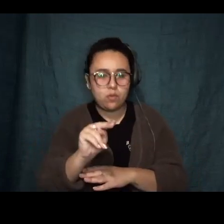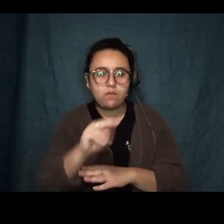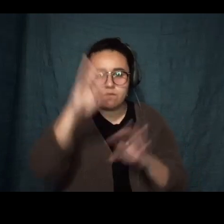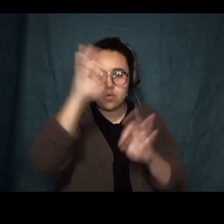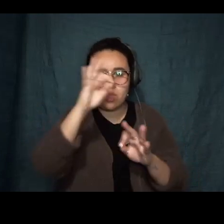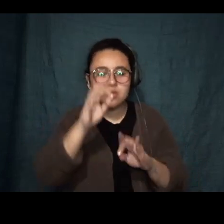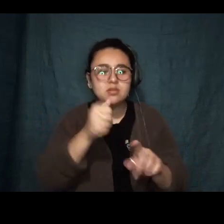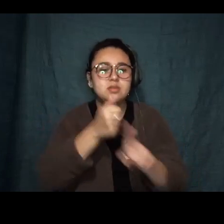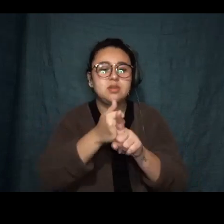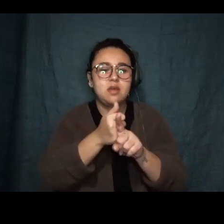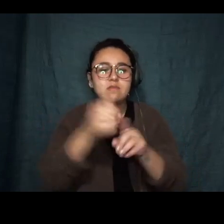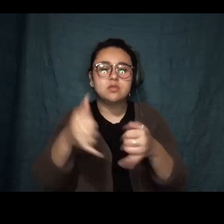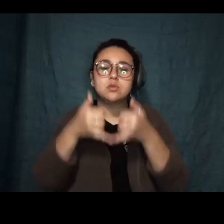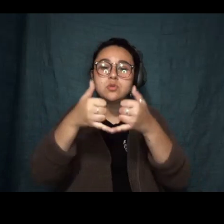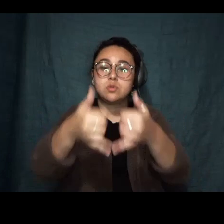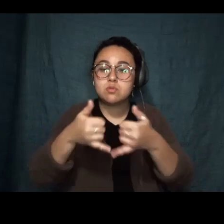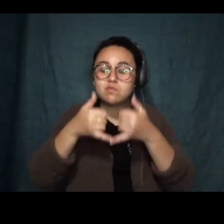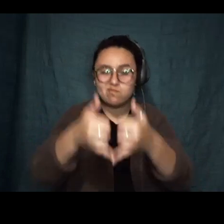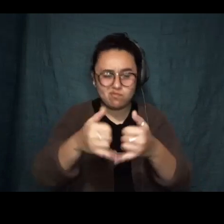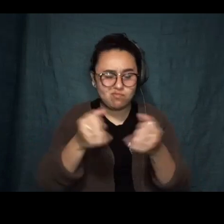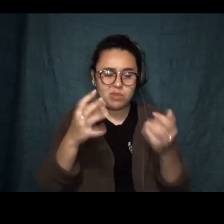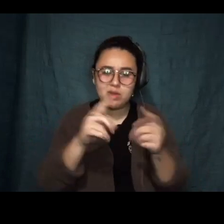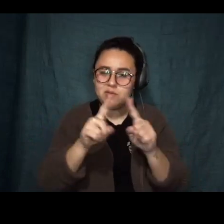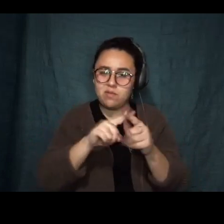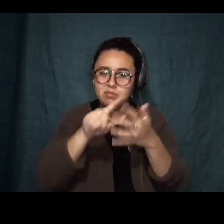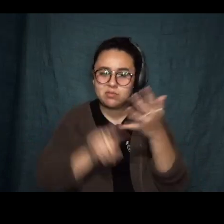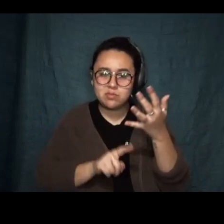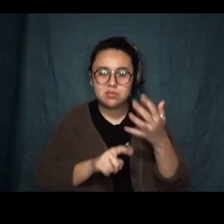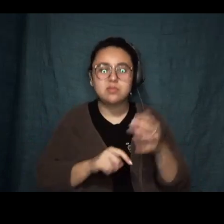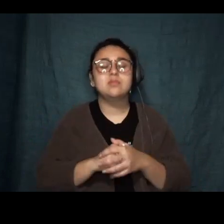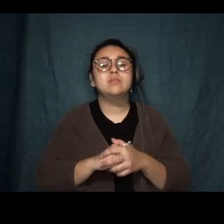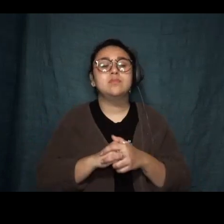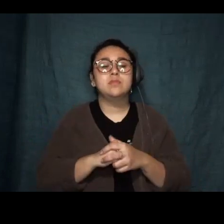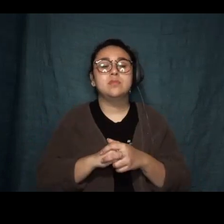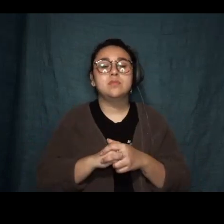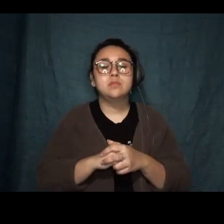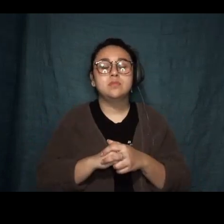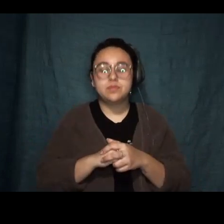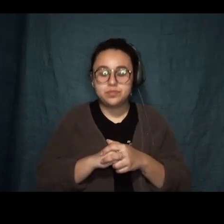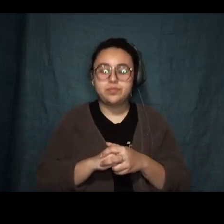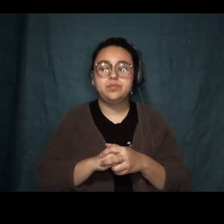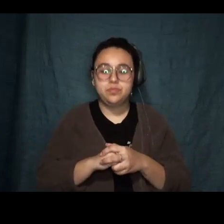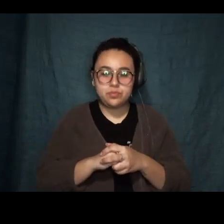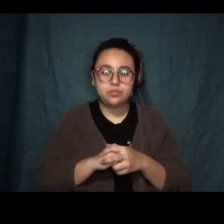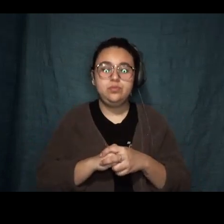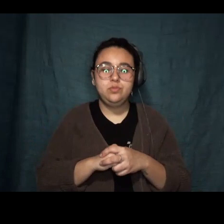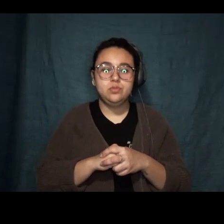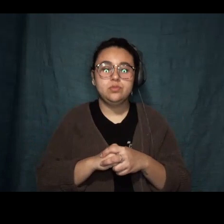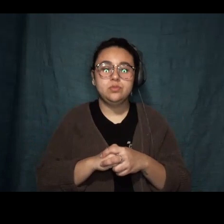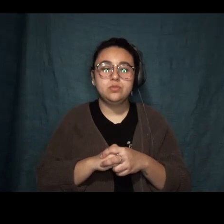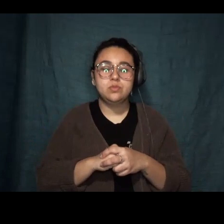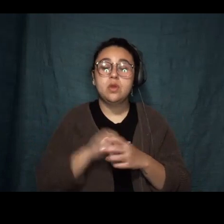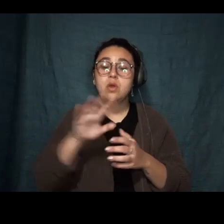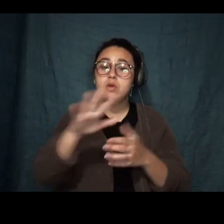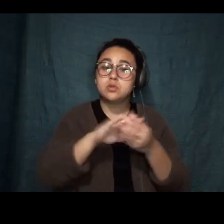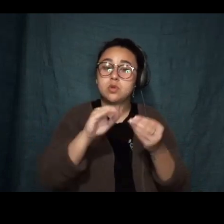including the Penn American Robert W. Bingham Prize, the Hurston Wright Award for Fiction, and the National Endowment for the Arts Fellowship. Her stories